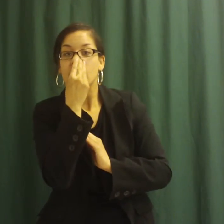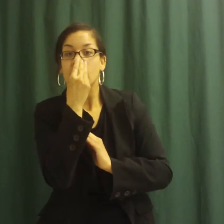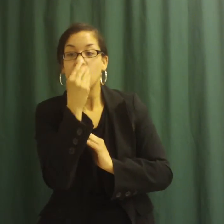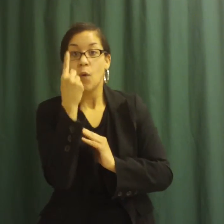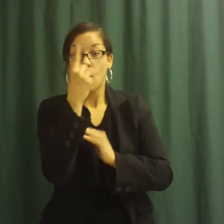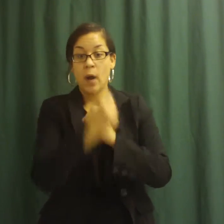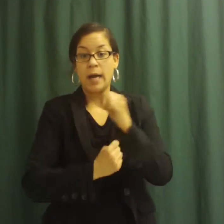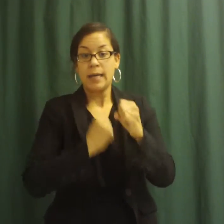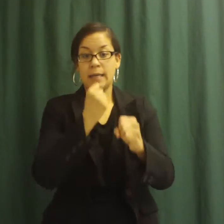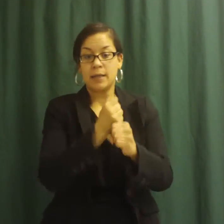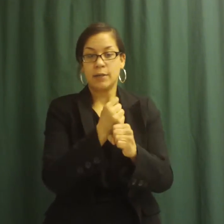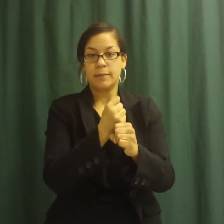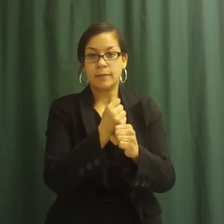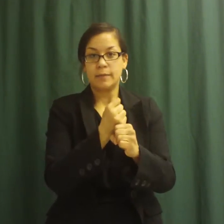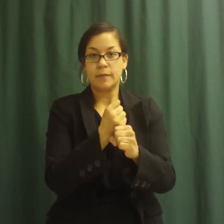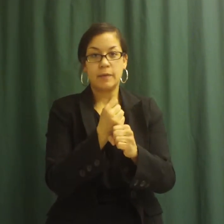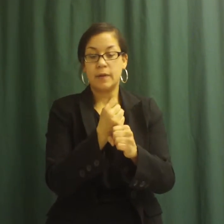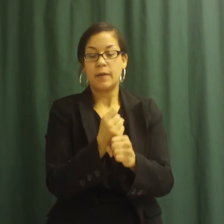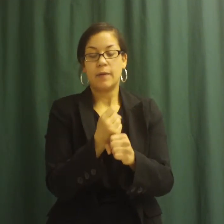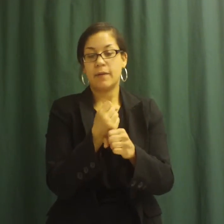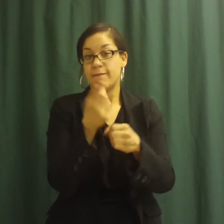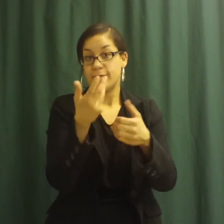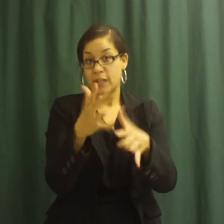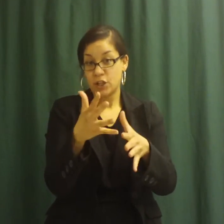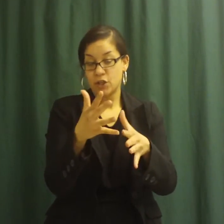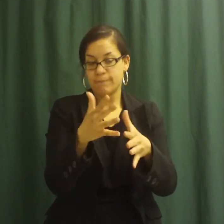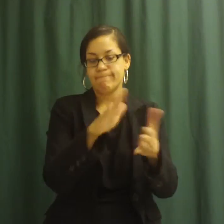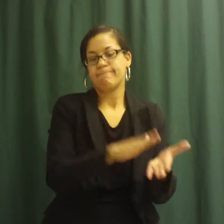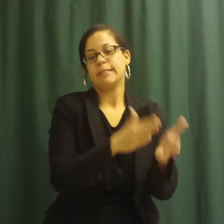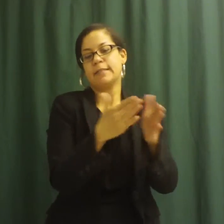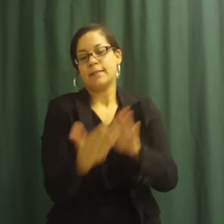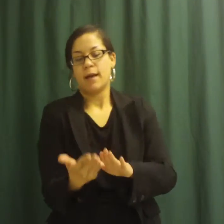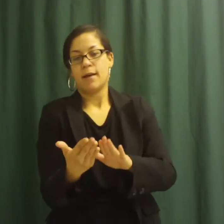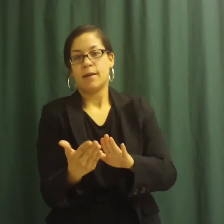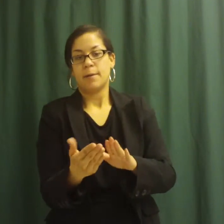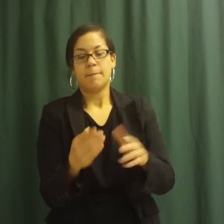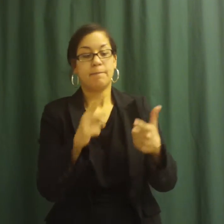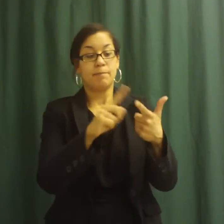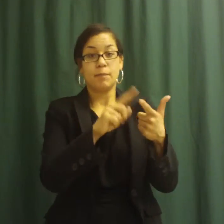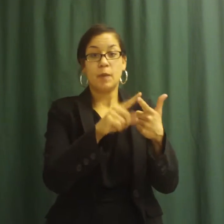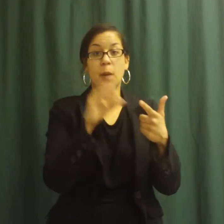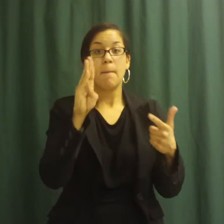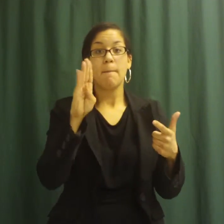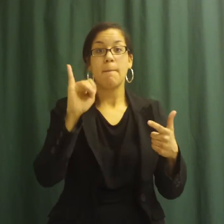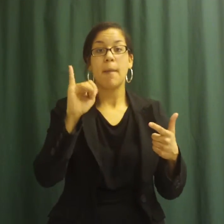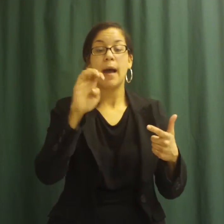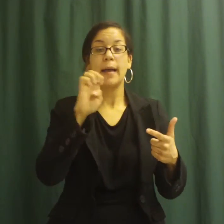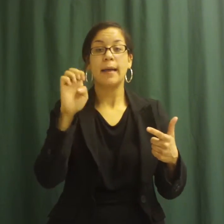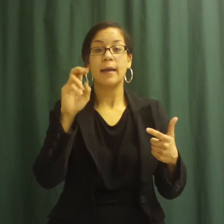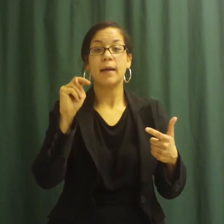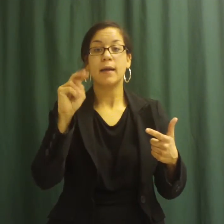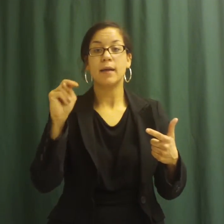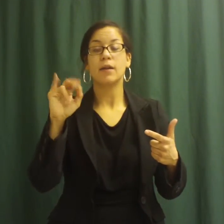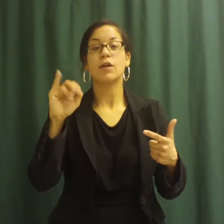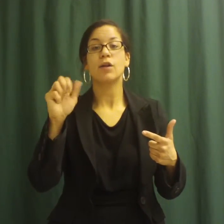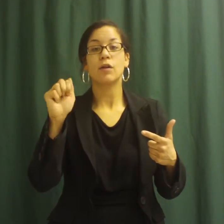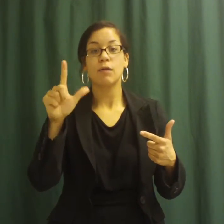Biennials live for two years. They don't usually flower the first year, but they